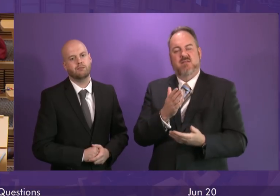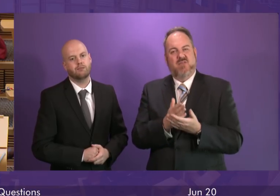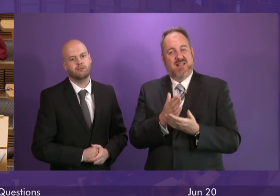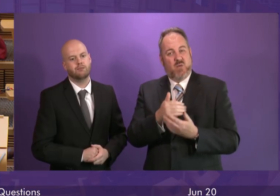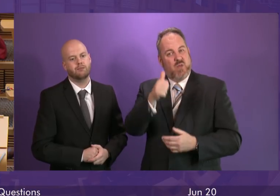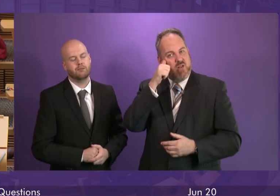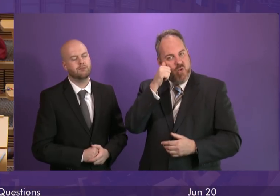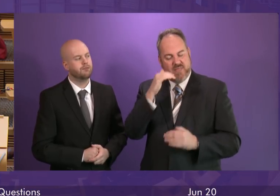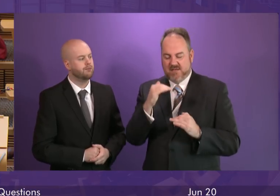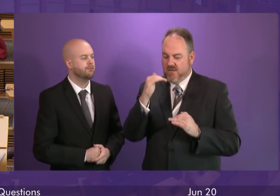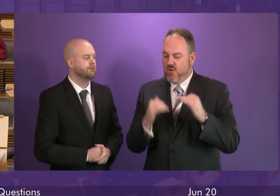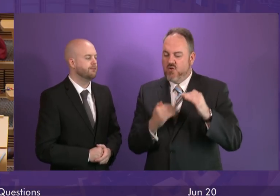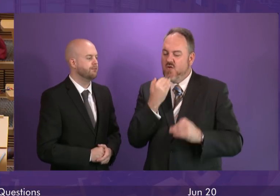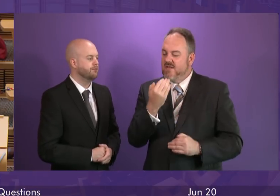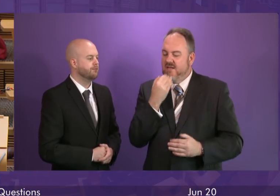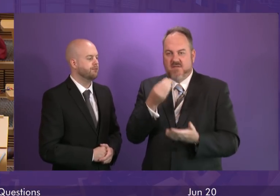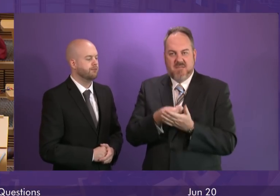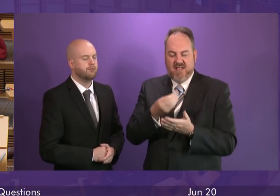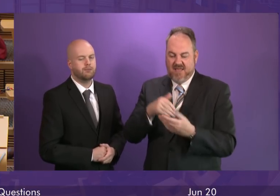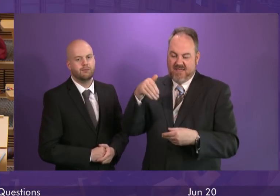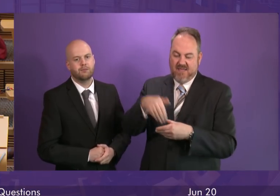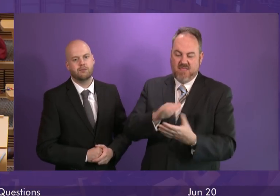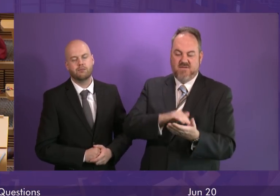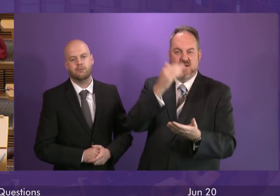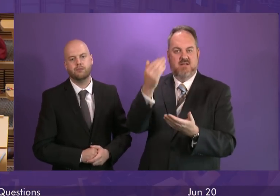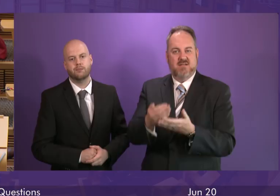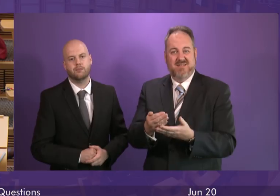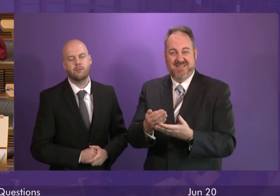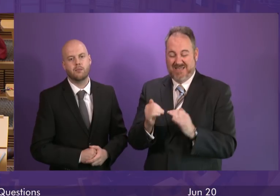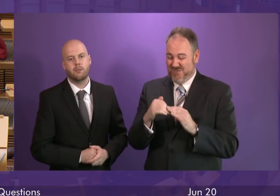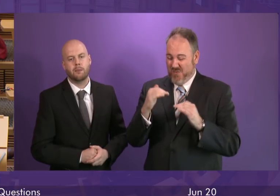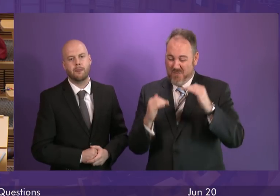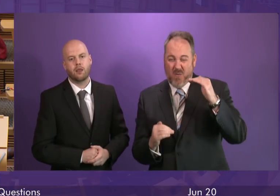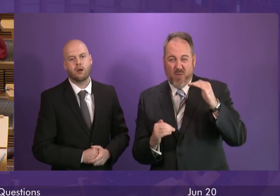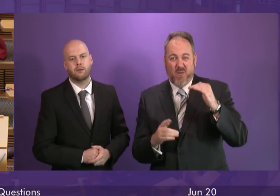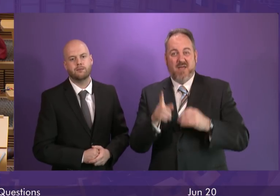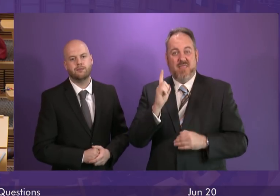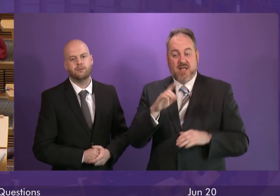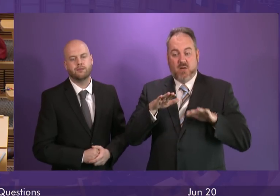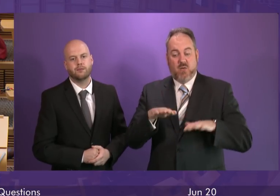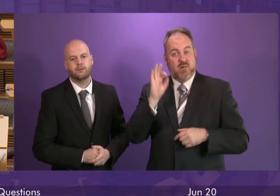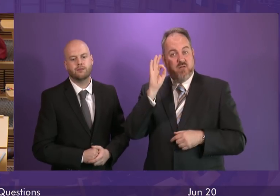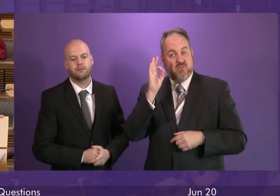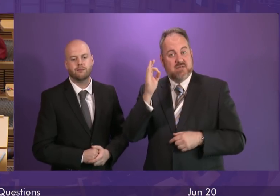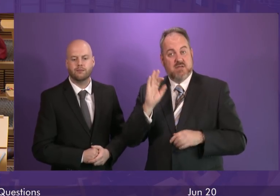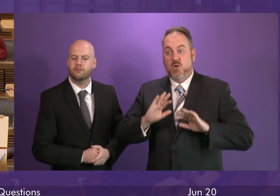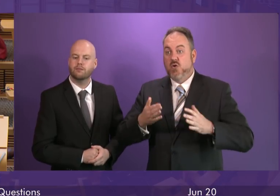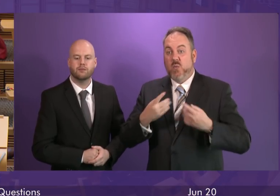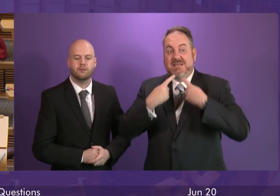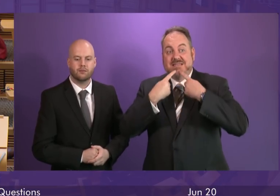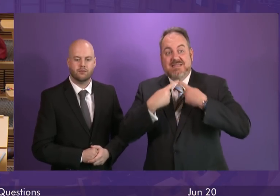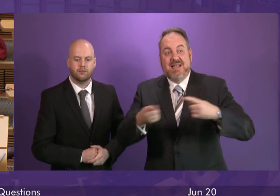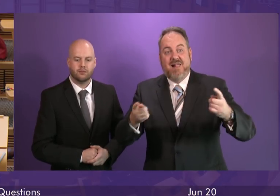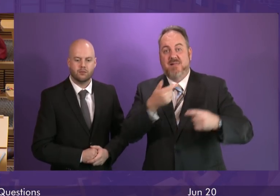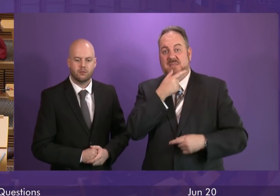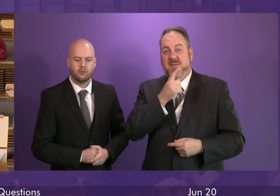under-resourcing. In fact, it is so fundamentally under-resourced that local authorities do not even advertise the fund